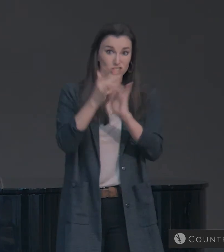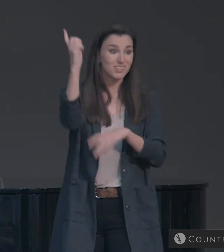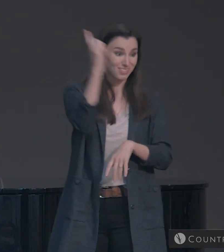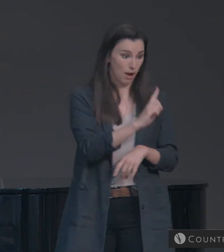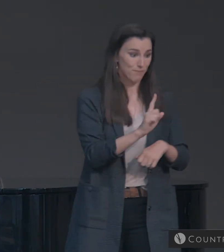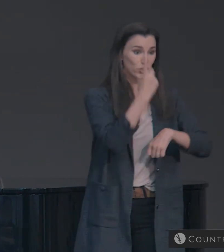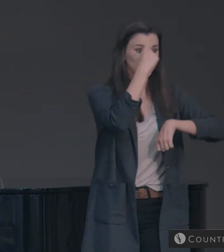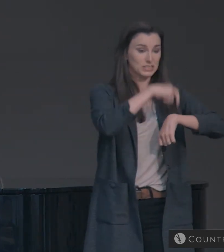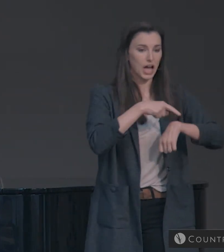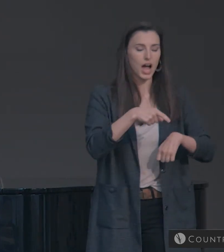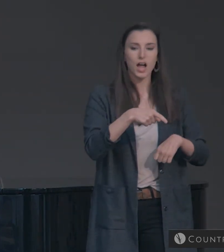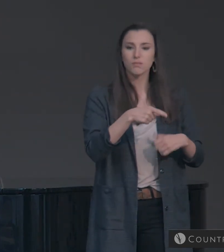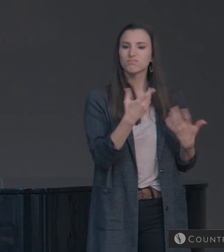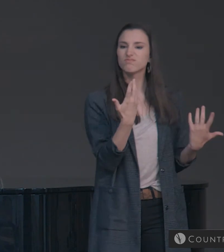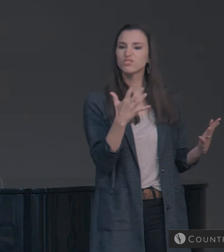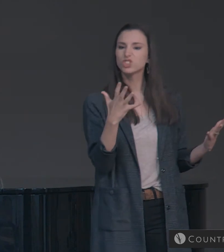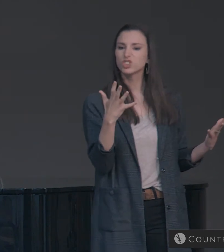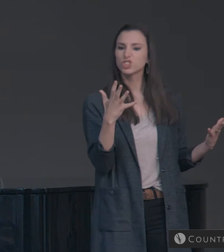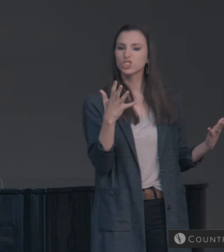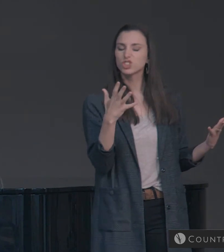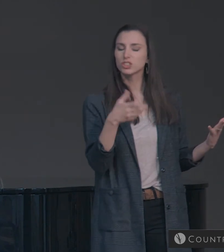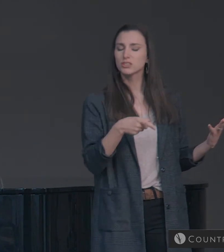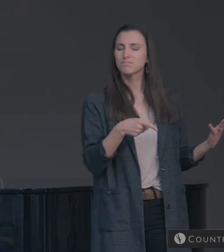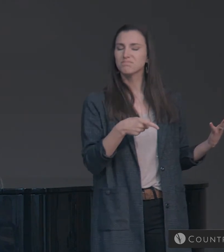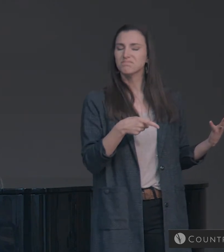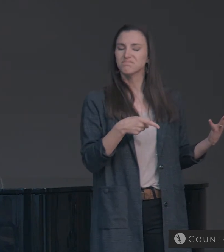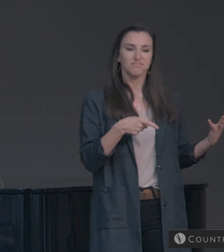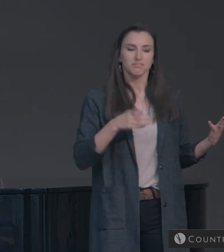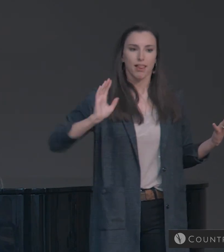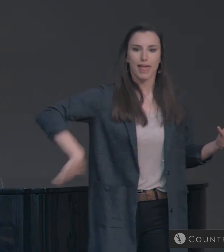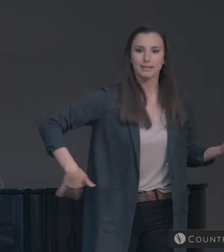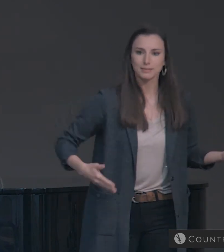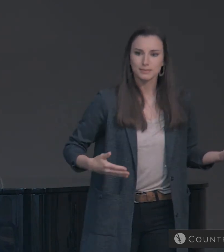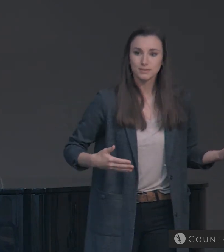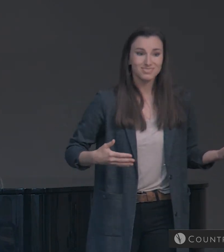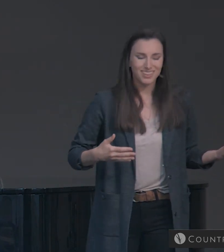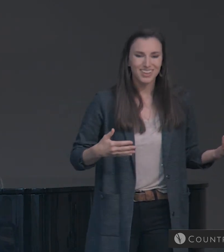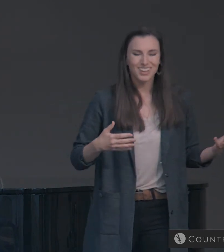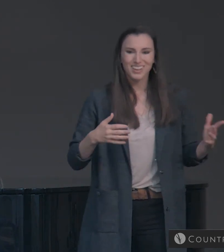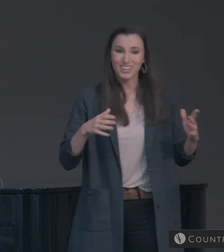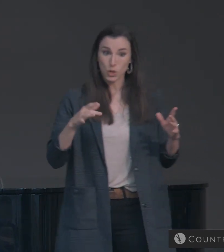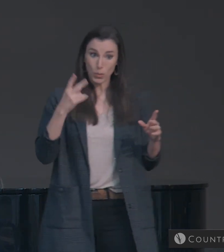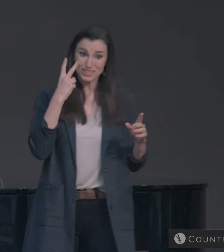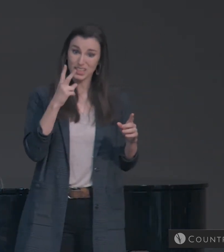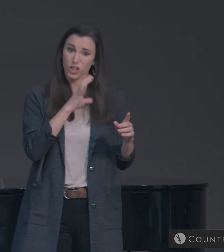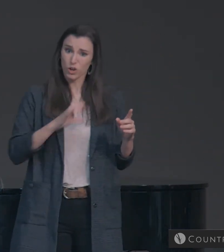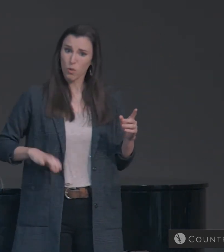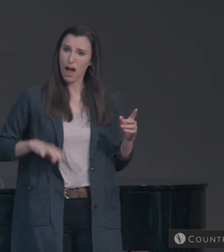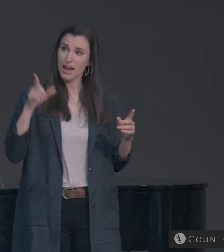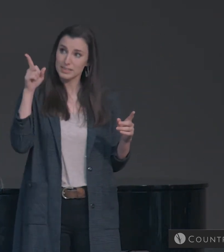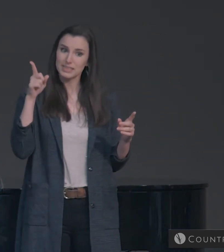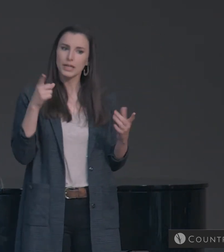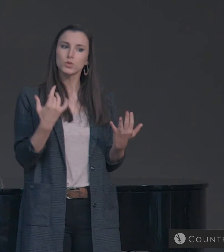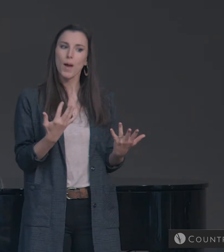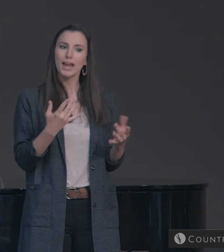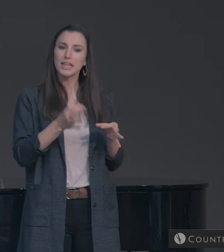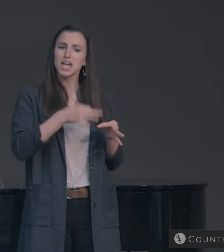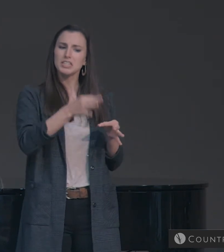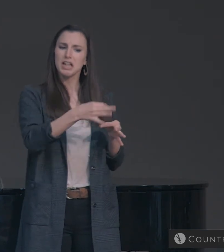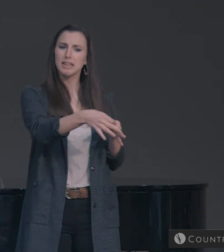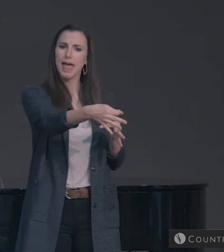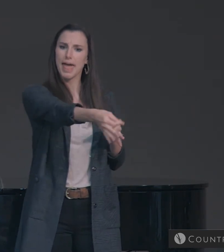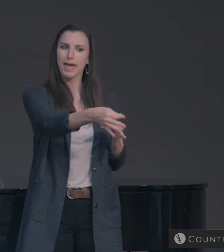And we can understand the seeming delay of Christ in this scenario as